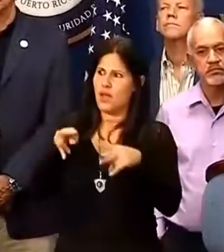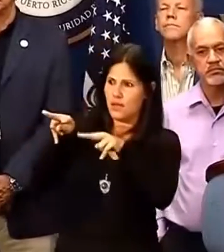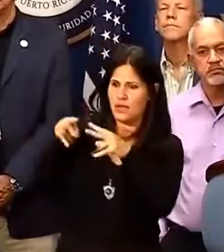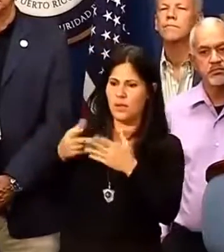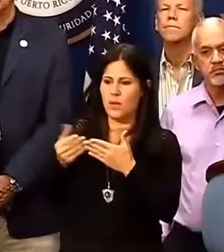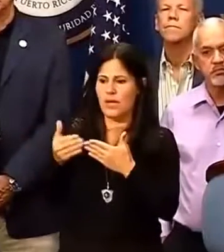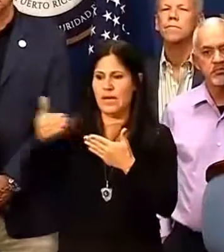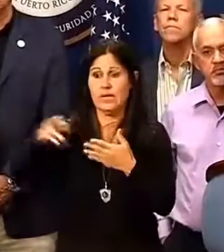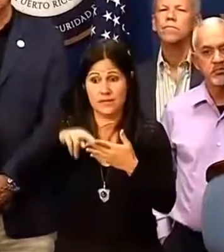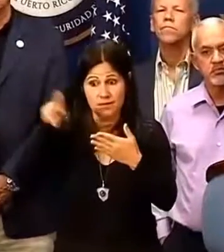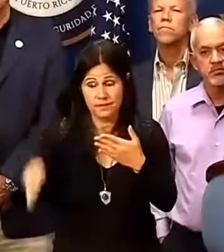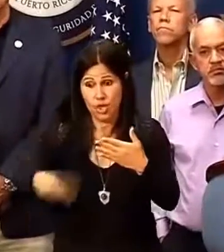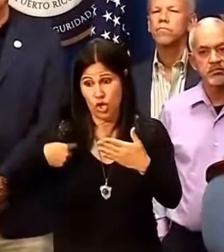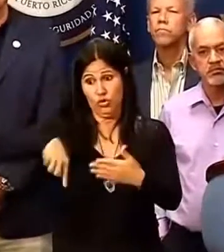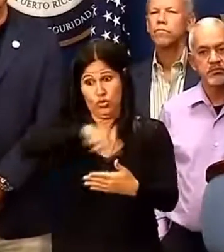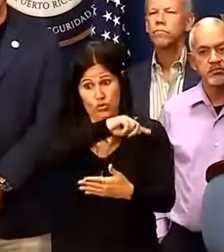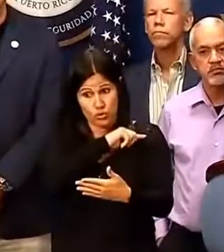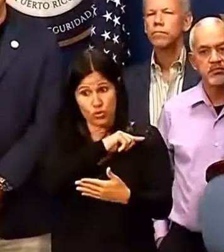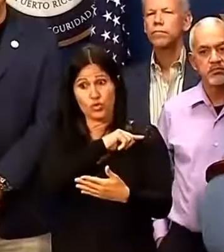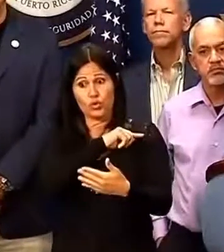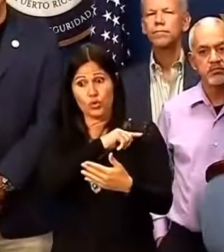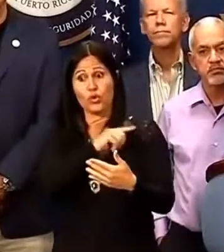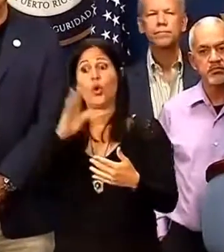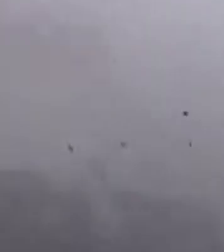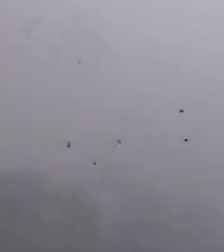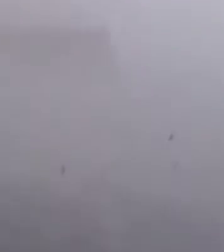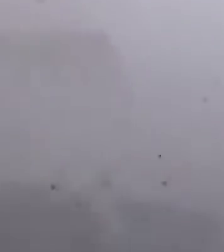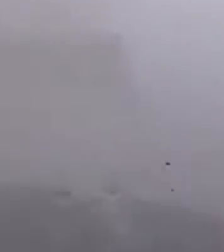unfolds and we're going to be better prepared.